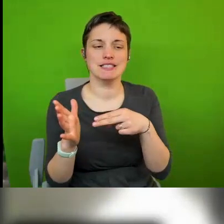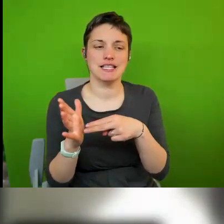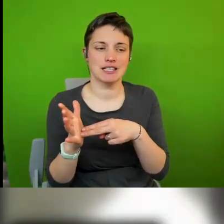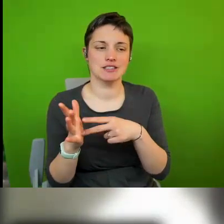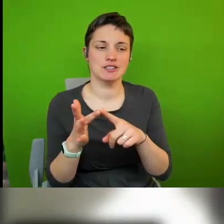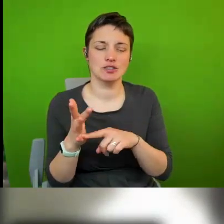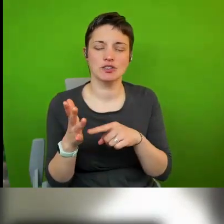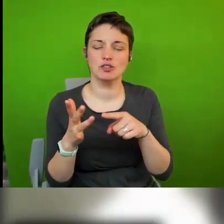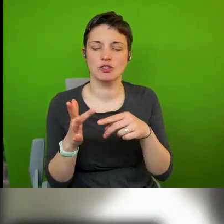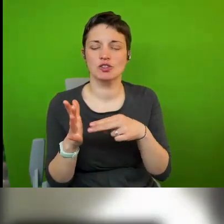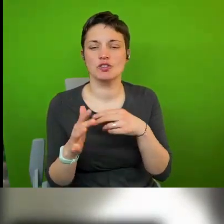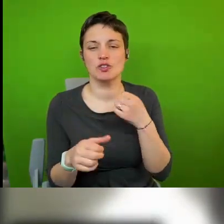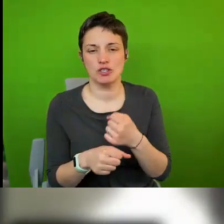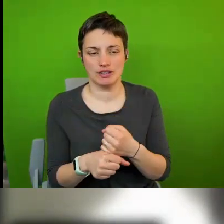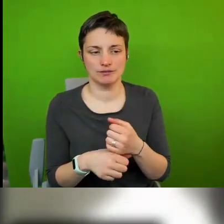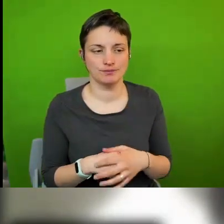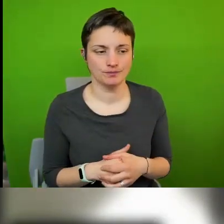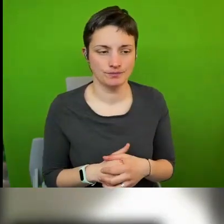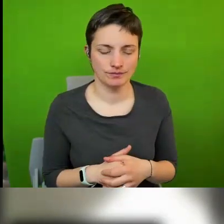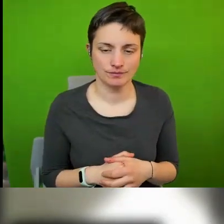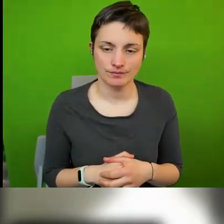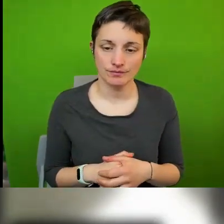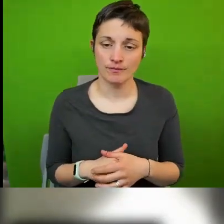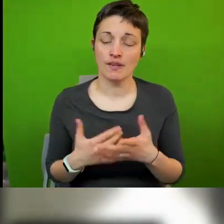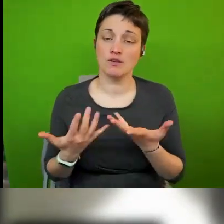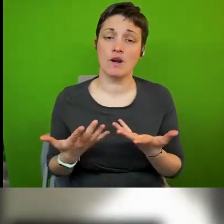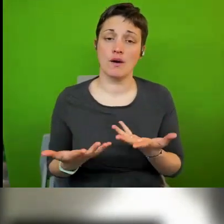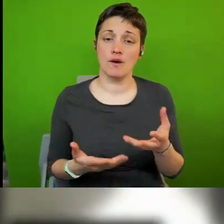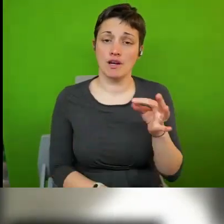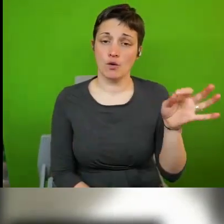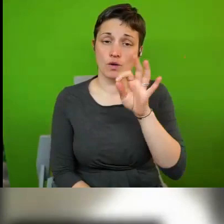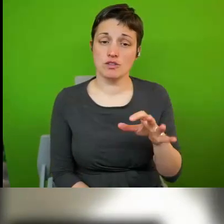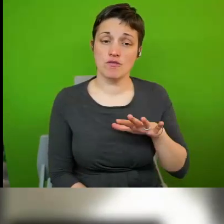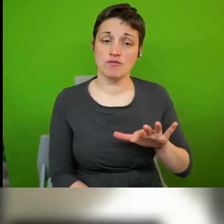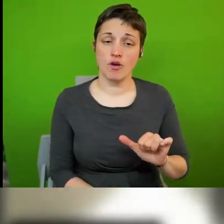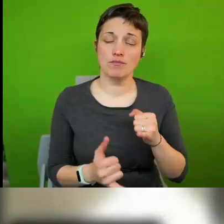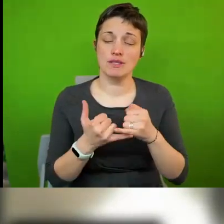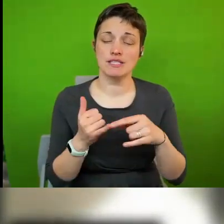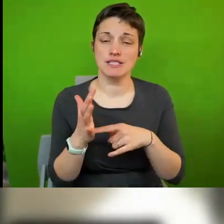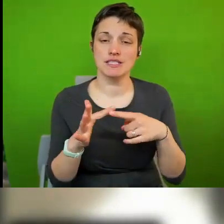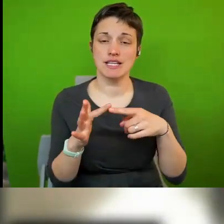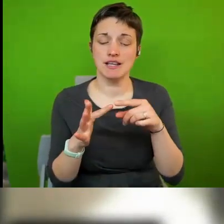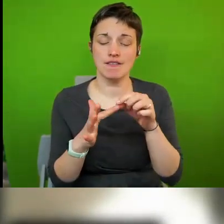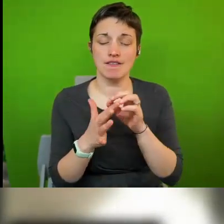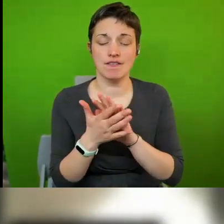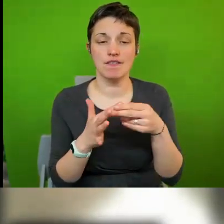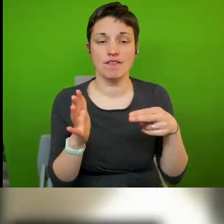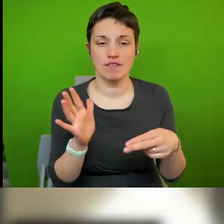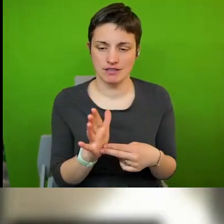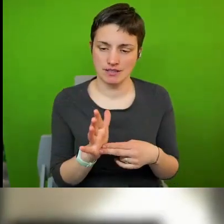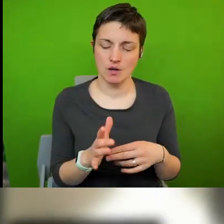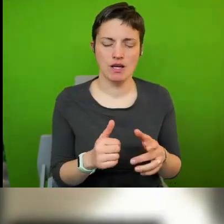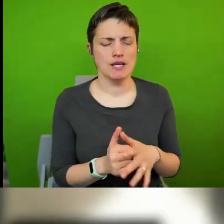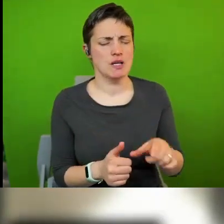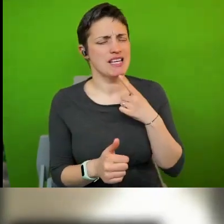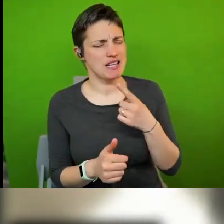from stephen so in your talk gurd you talked about conflict between state and local government and as a site